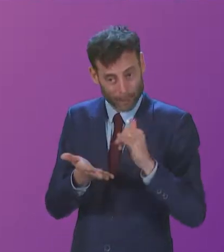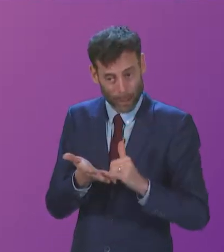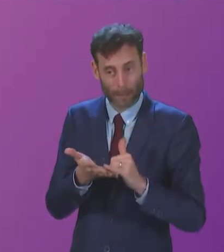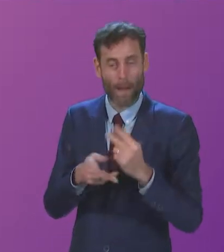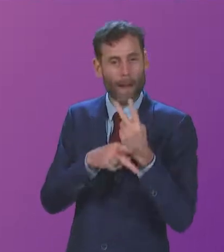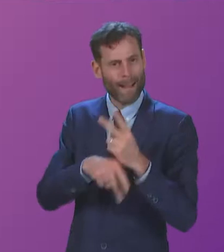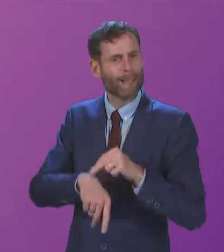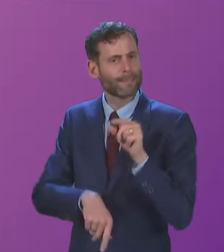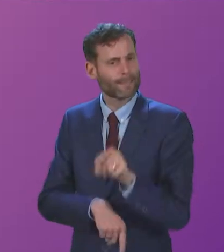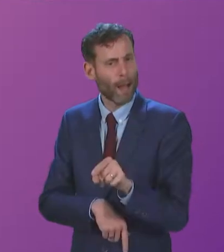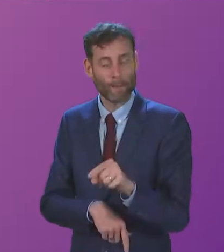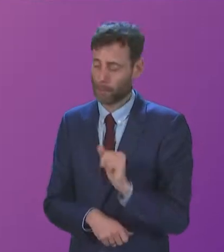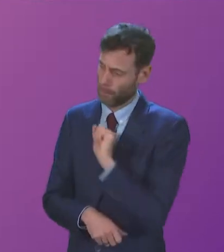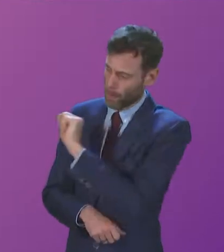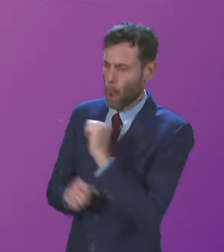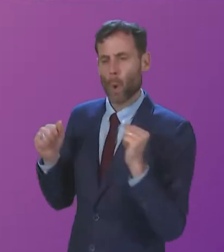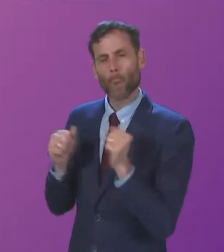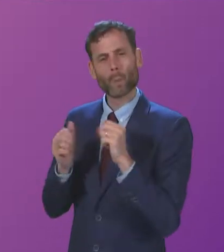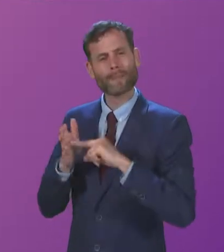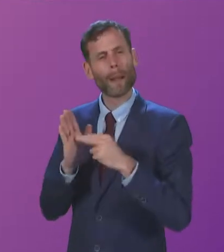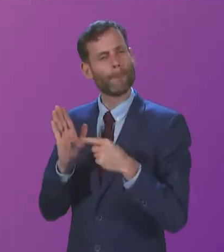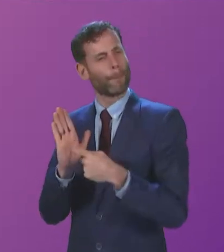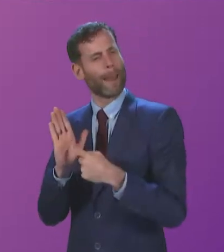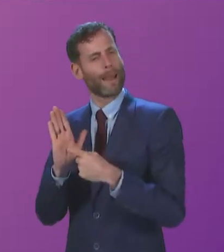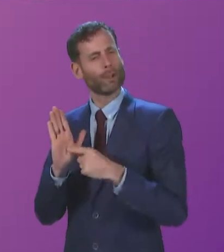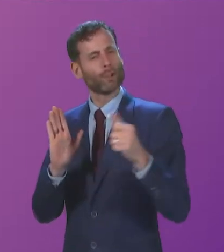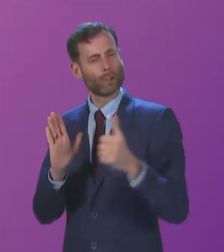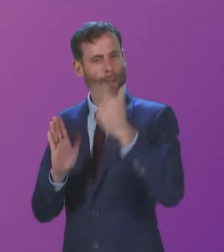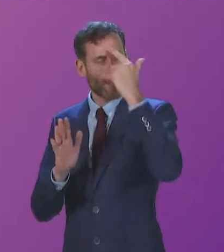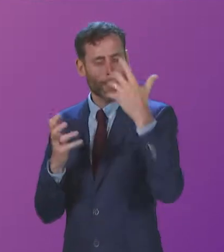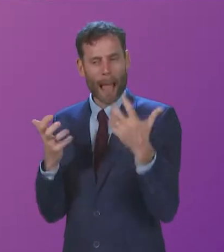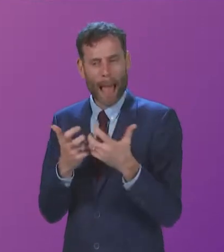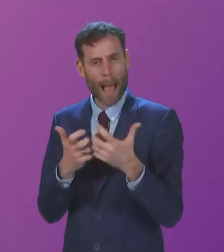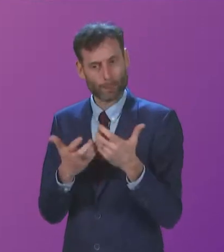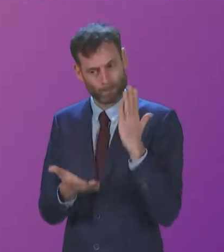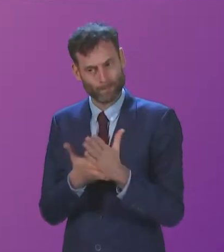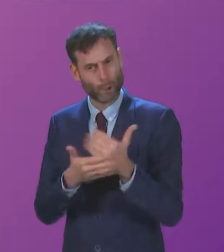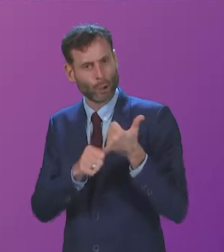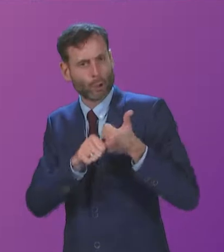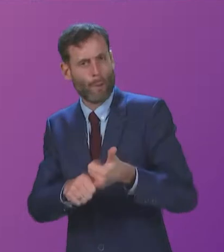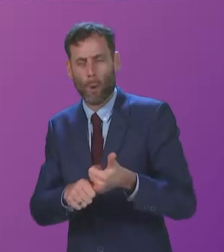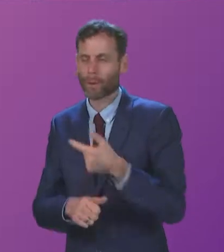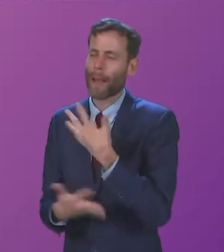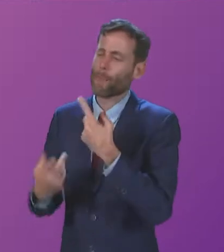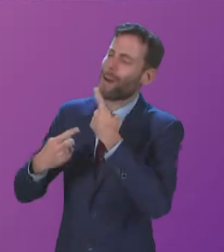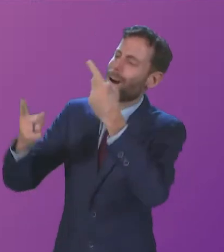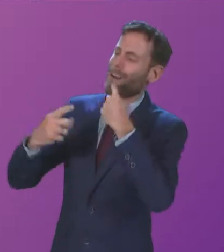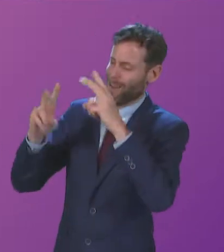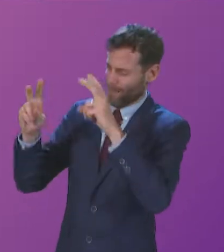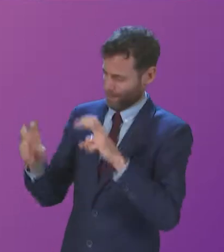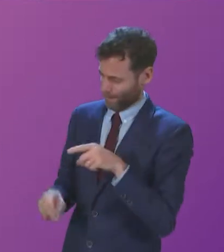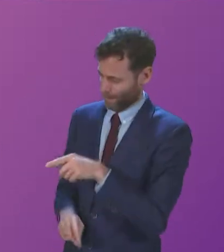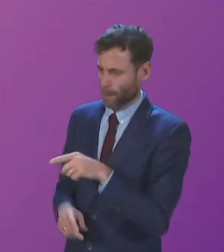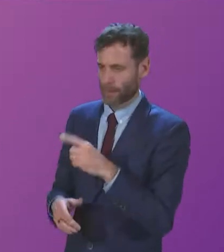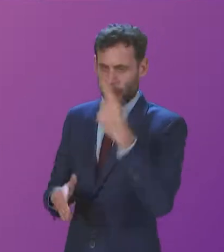indeed. The winter plan should be about practical support, not press releases. So, can I ask the Cabinet Secretary, how many